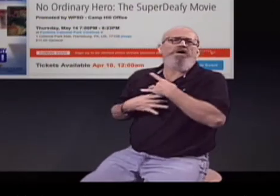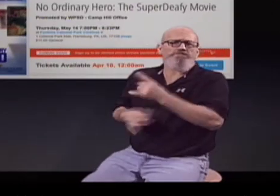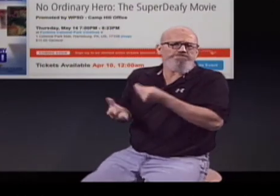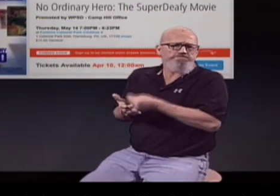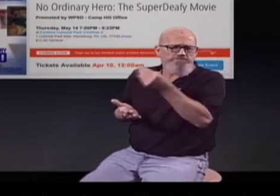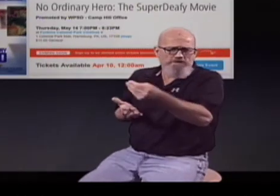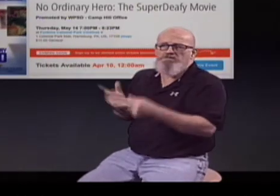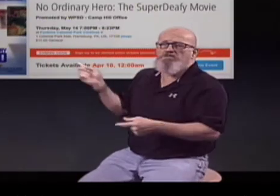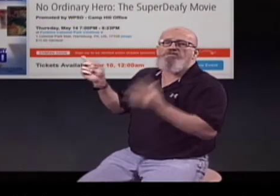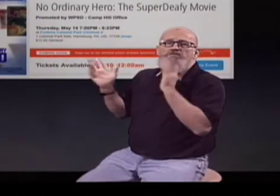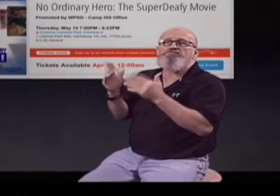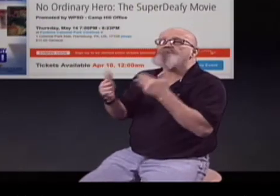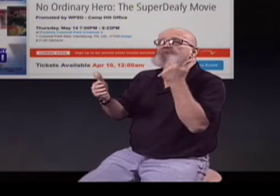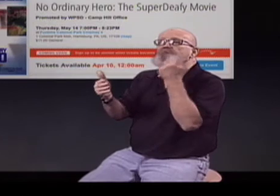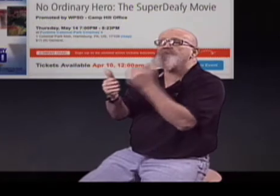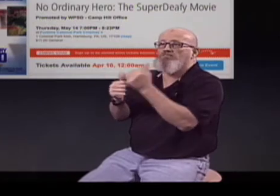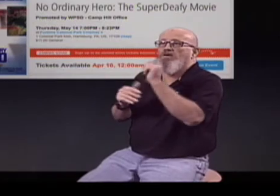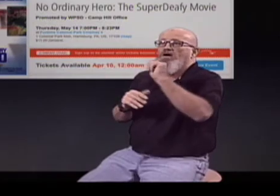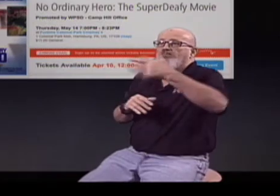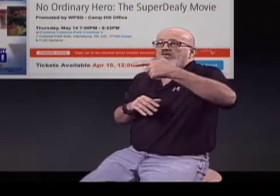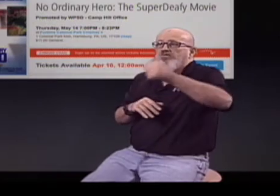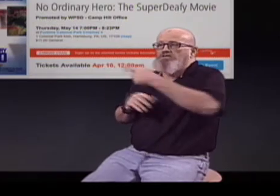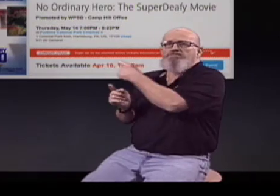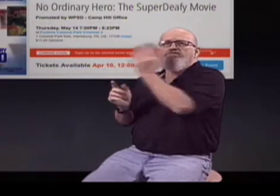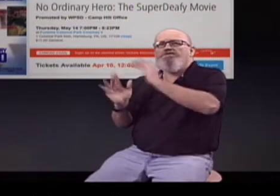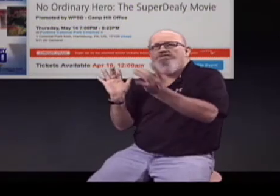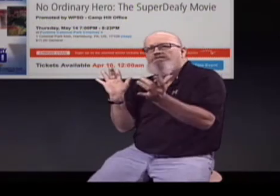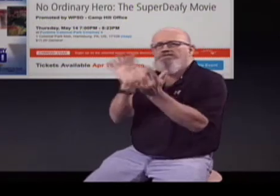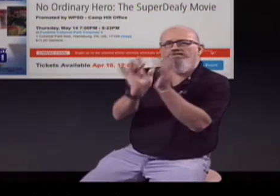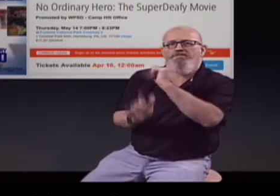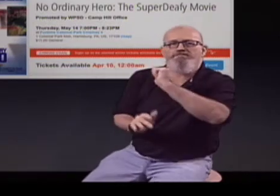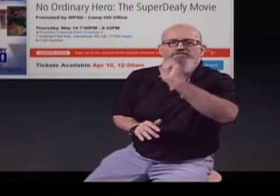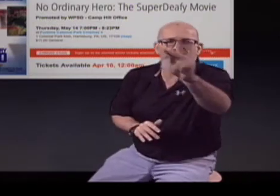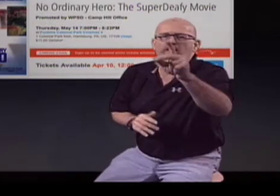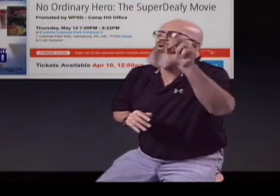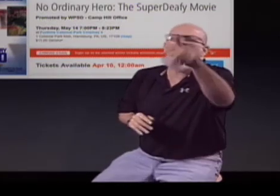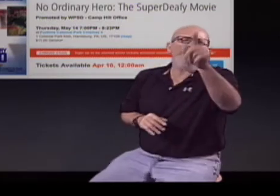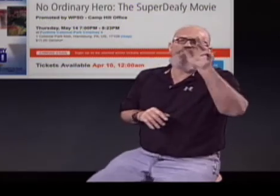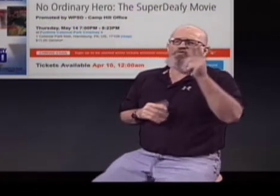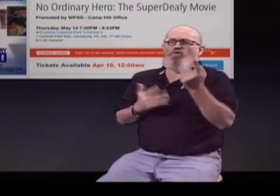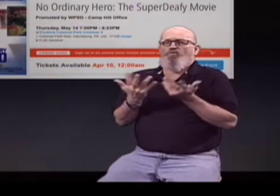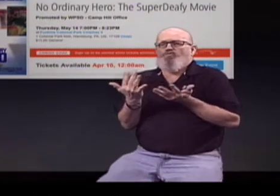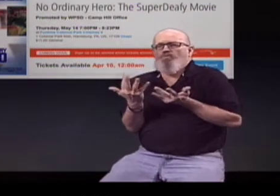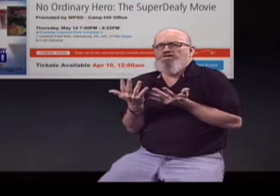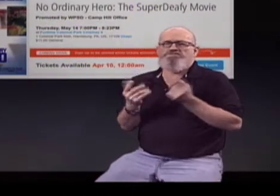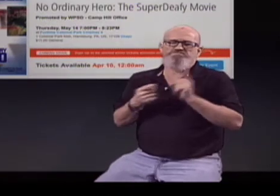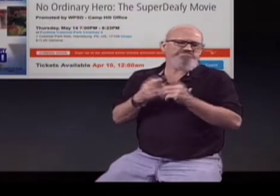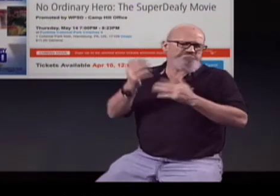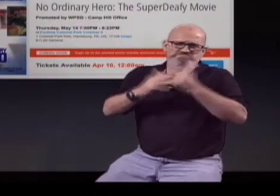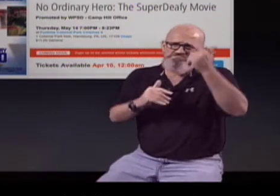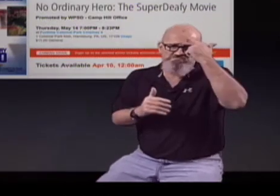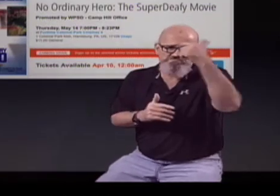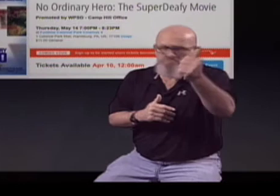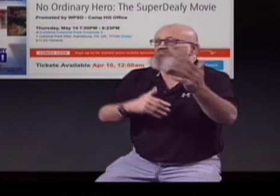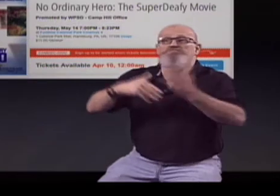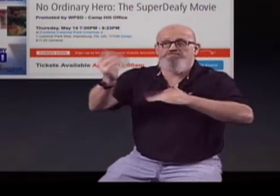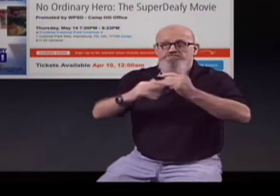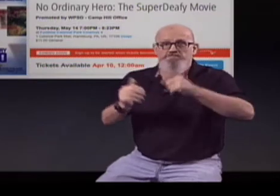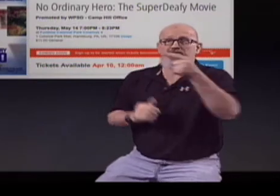and if you're interested in buying as close as you can to April 10th, we can send